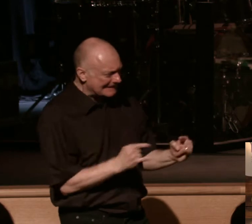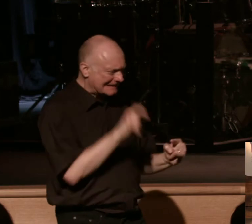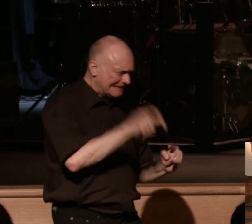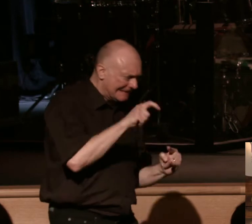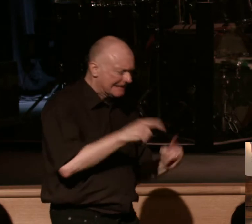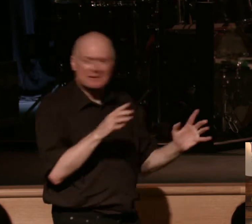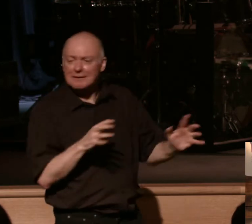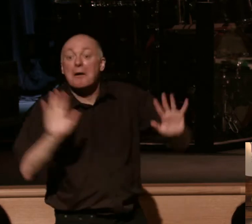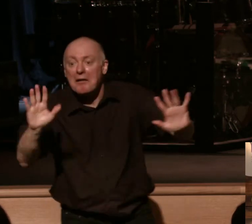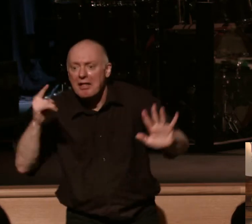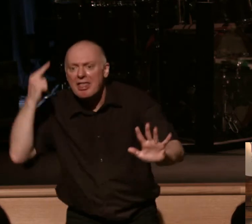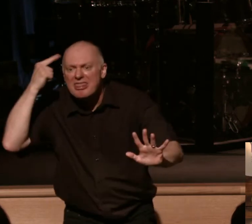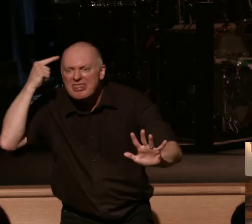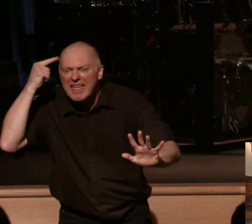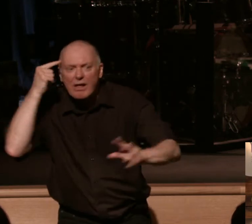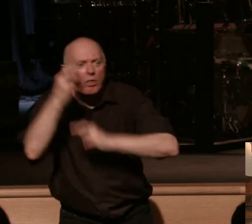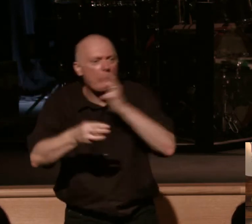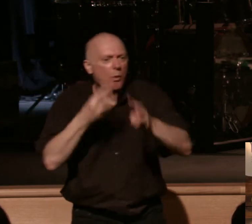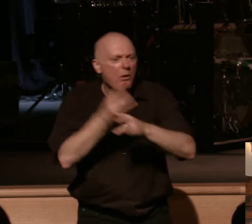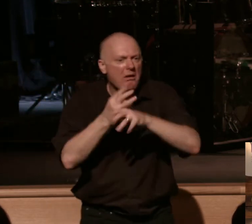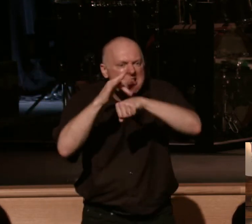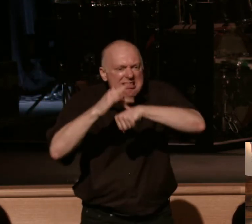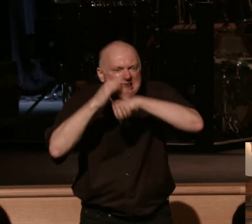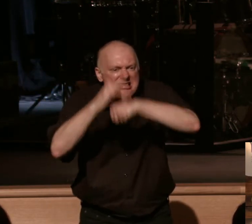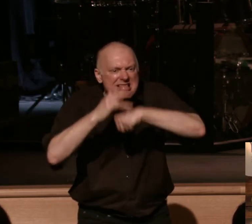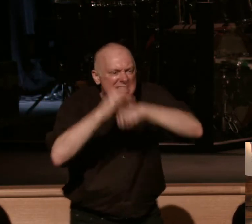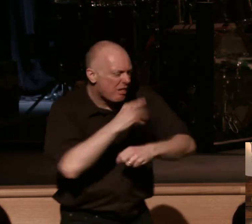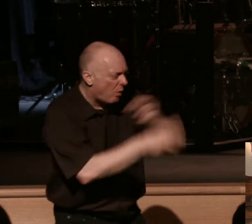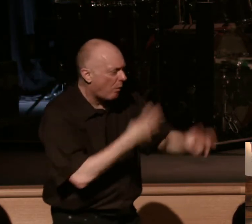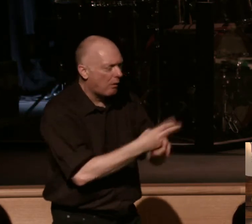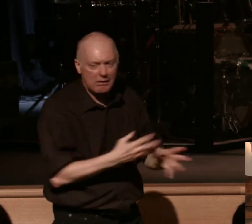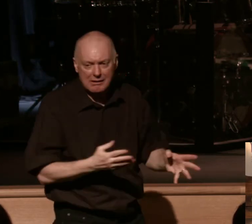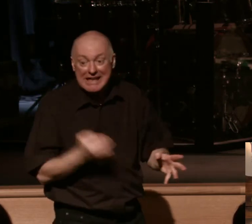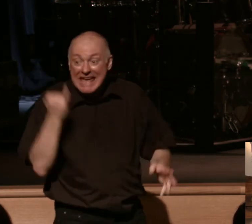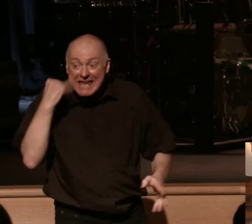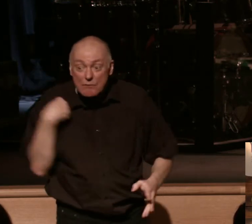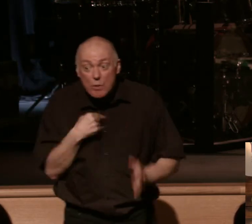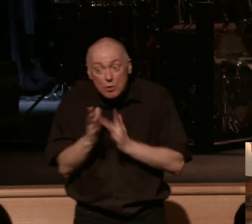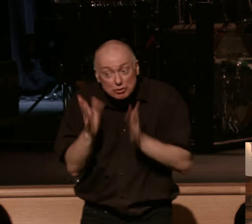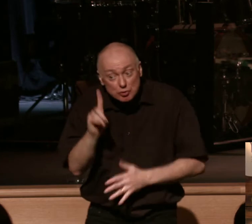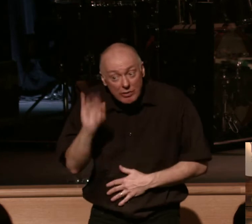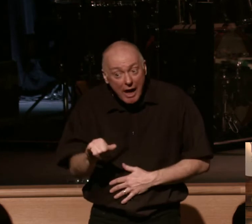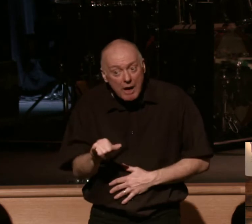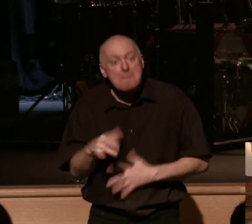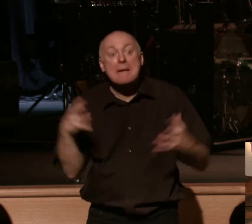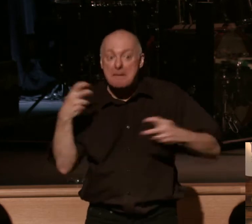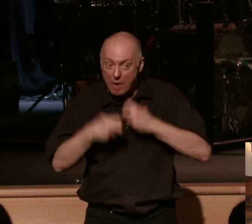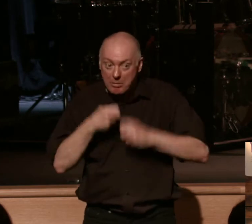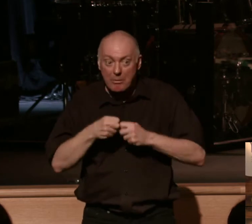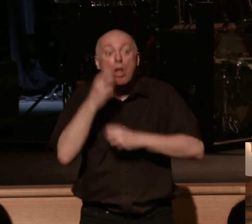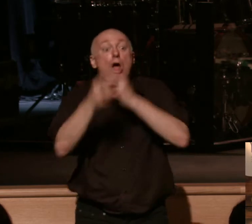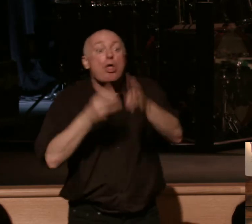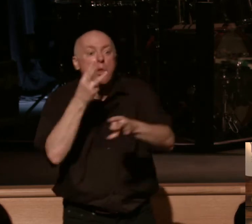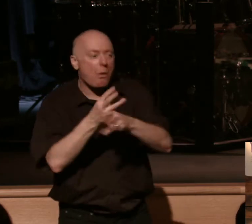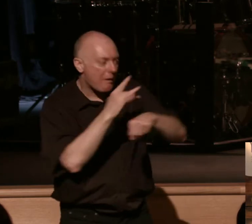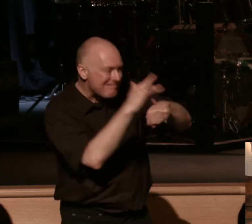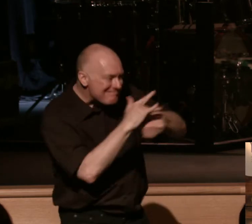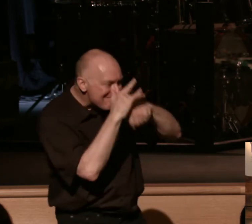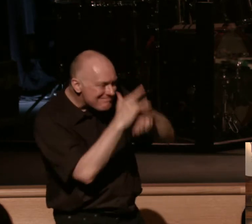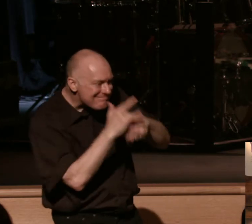Think of how obsessed our world is and if we are like this, that's a big, big problem. Okay? Our world is obsessed with the tent. Think